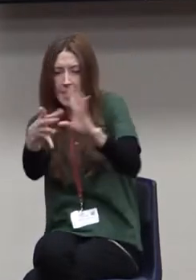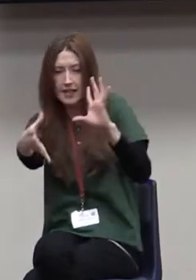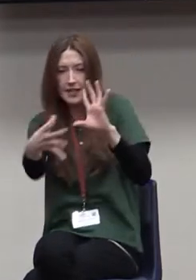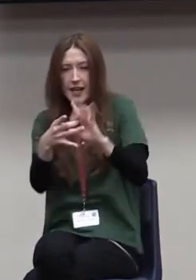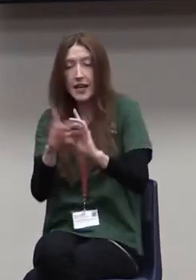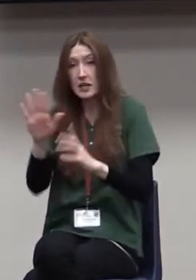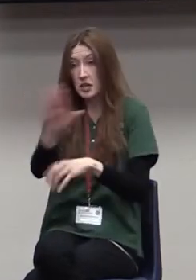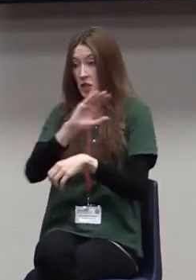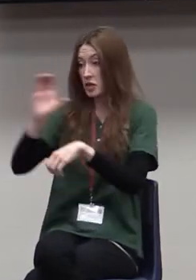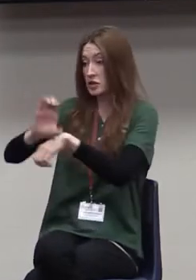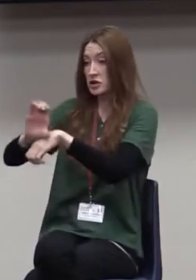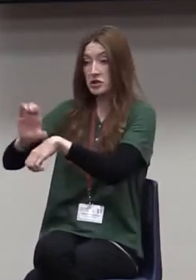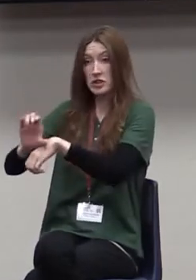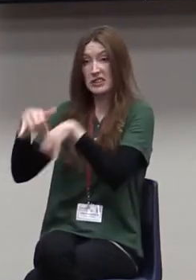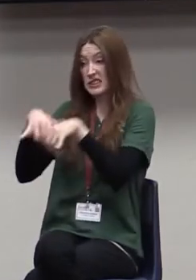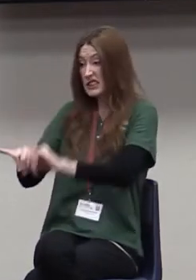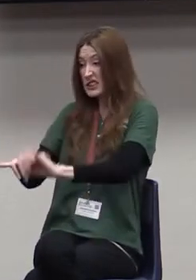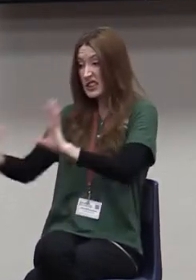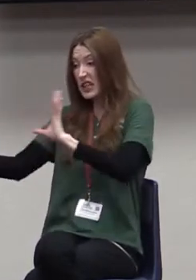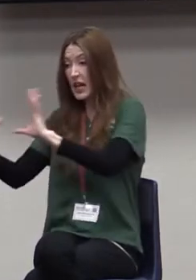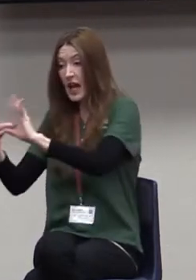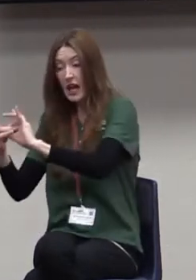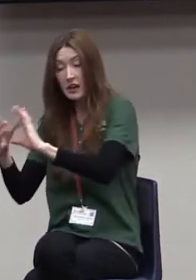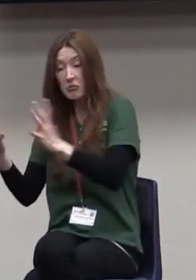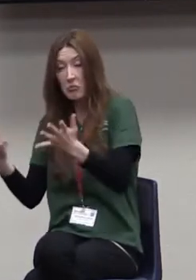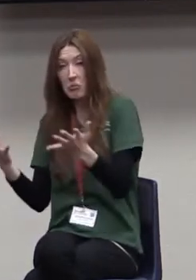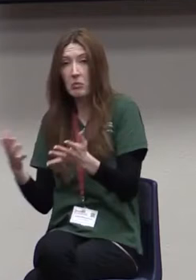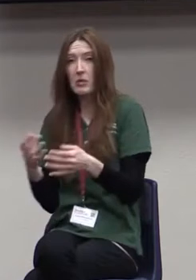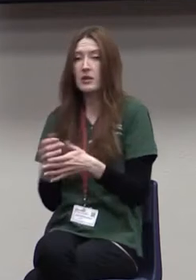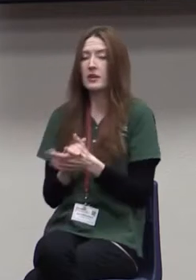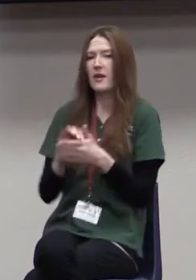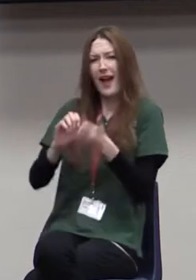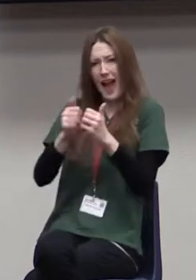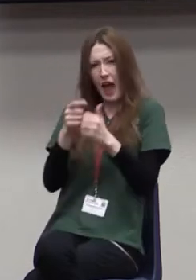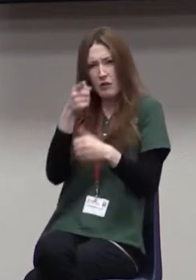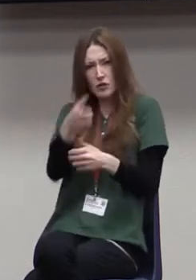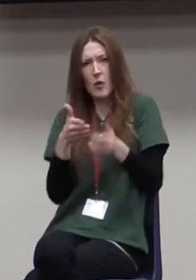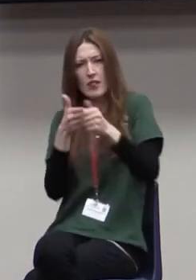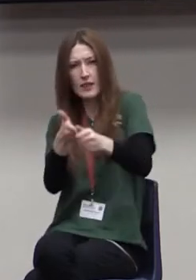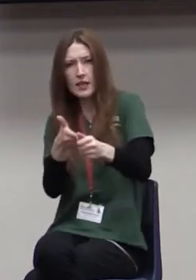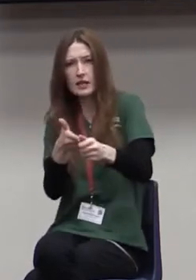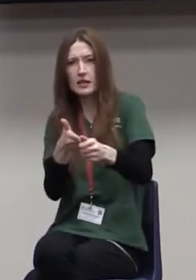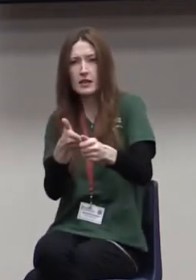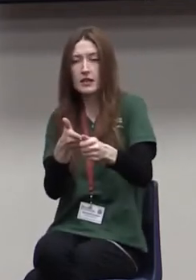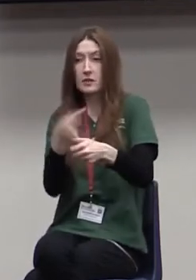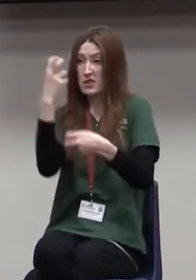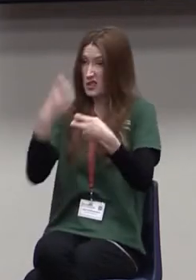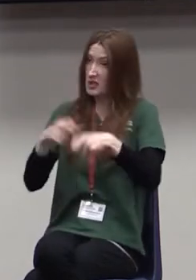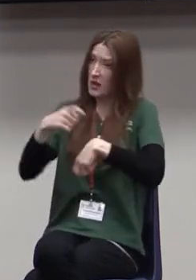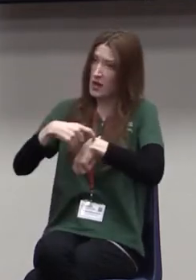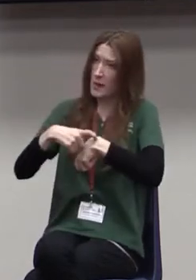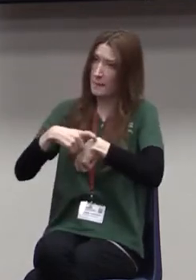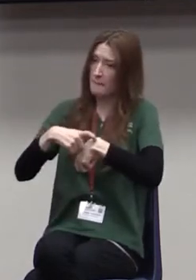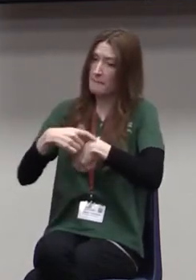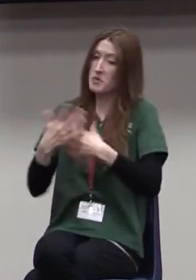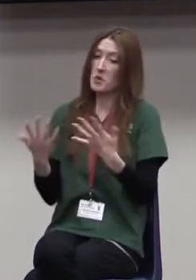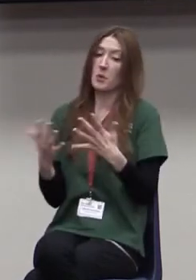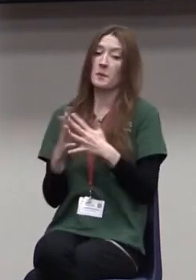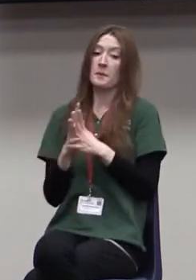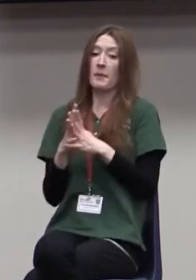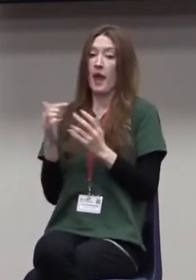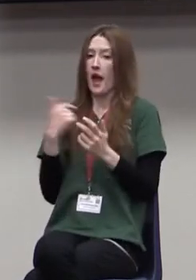congregation connected to each other? I mean, it was a difficult time. And without exception, as I began to